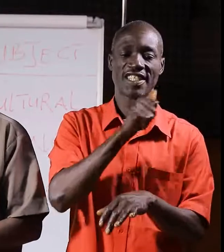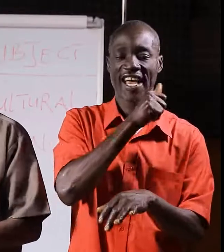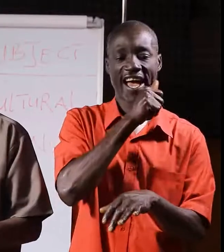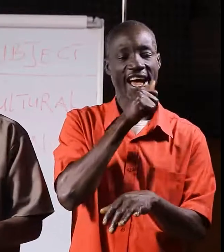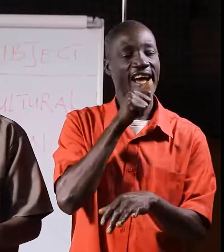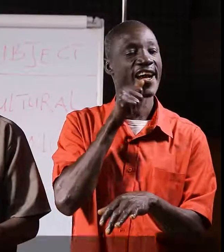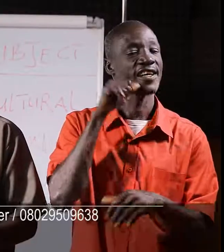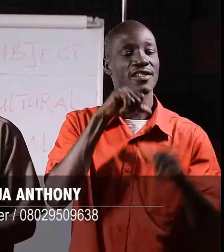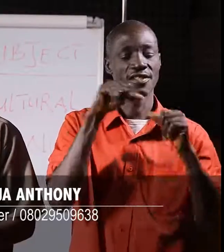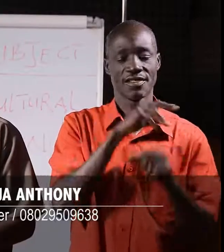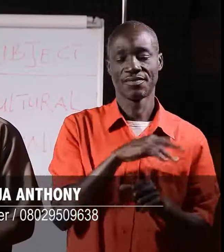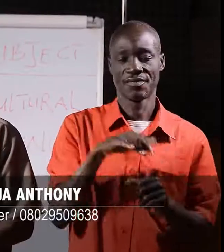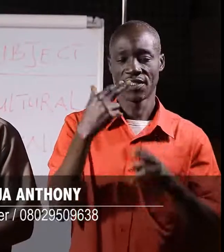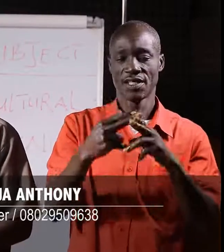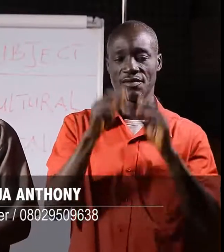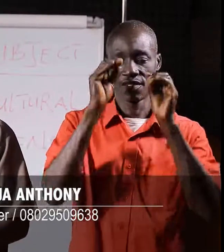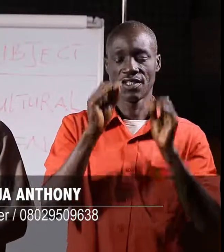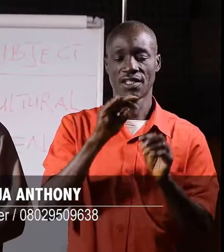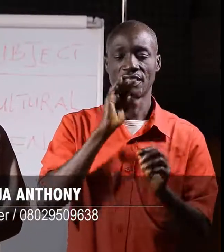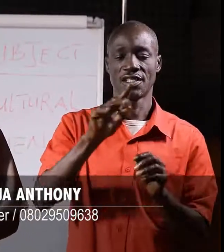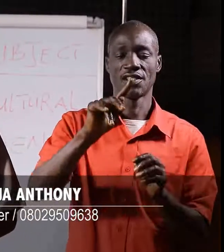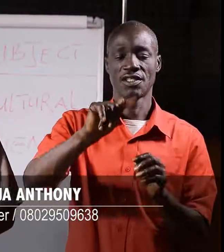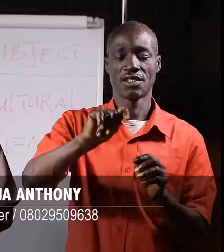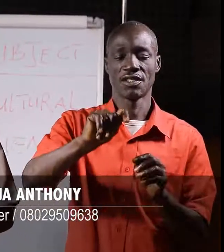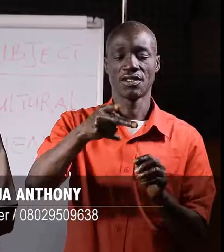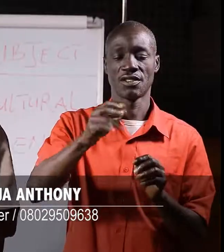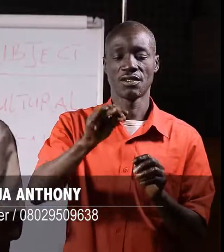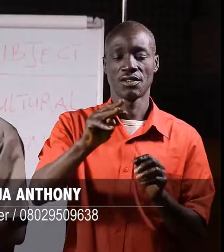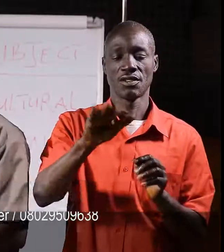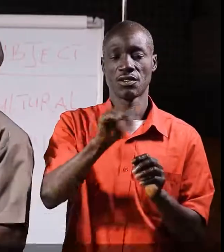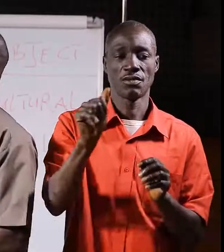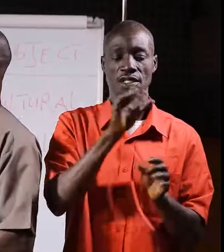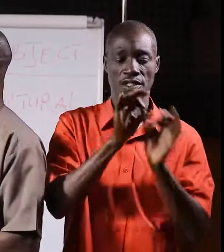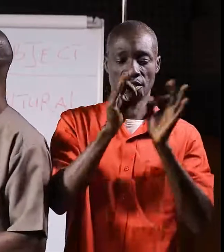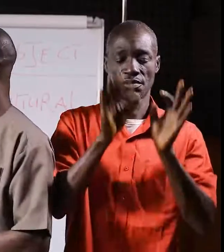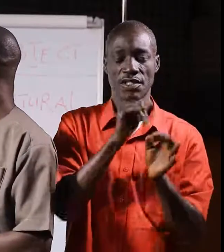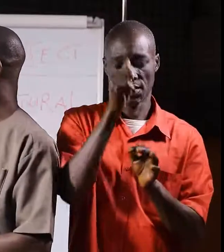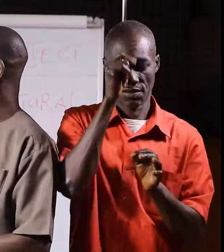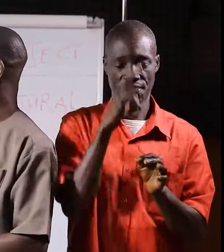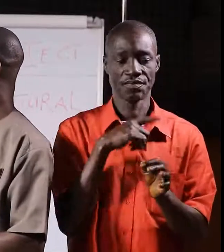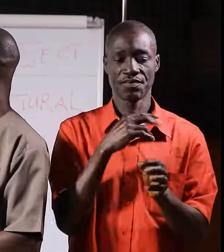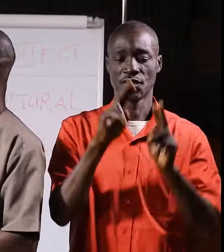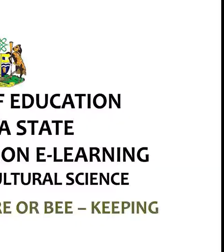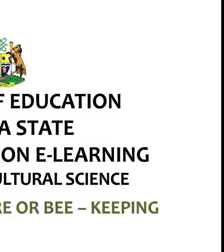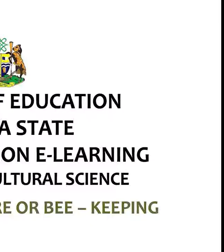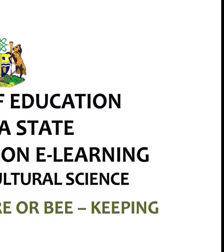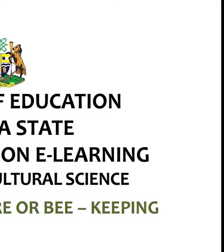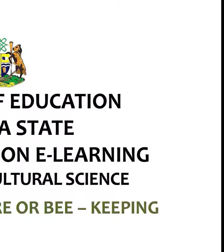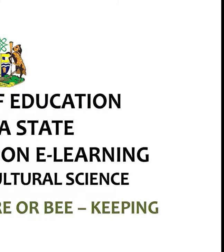I still remain Thomas Peter. And the topic we are seeing today is